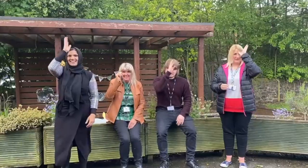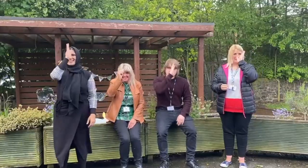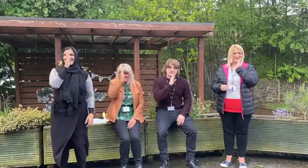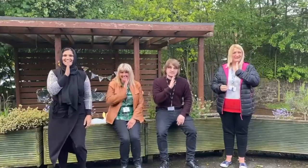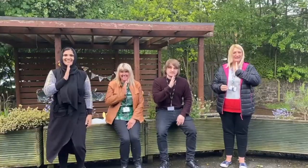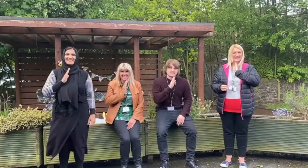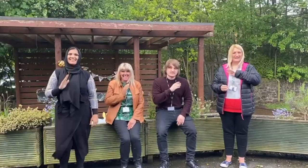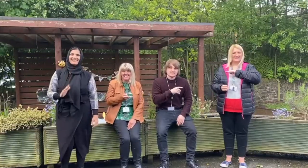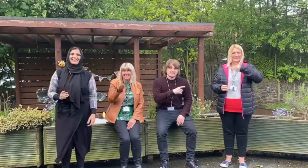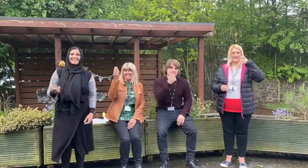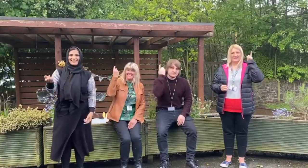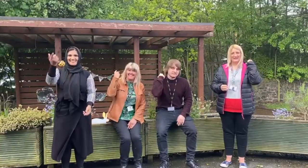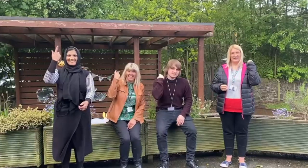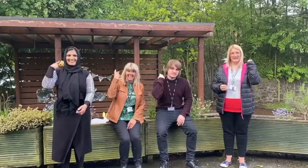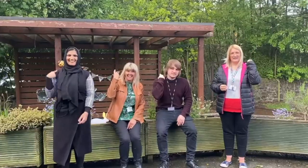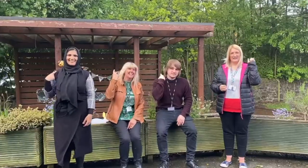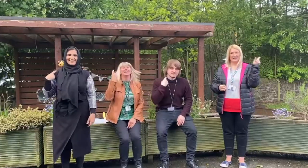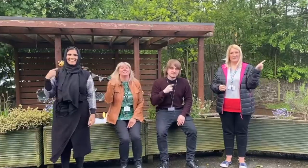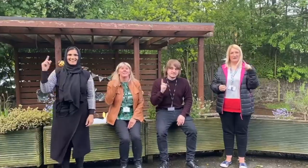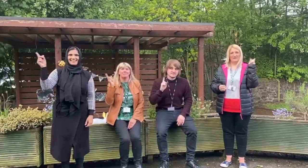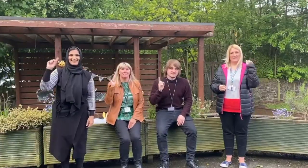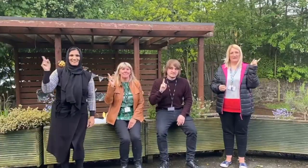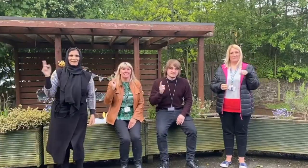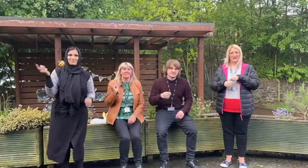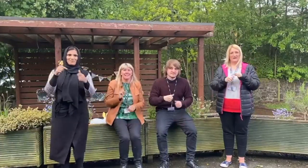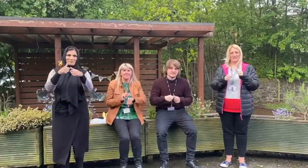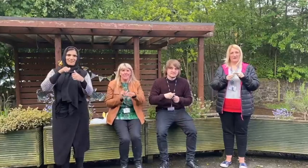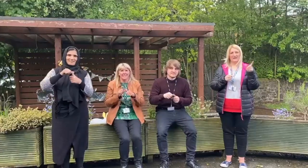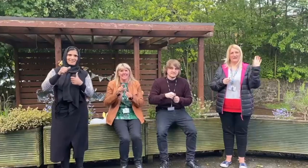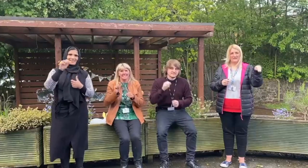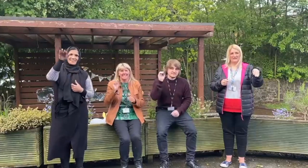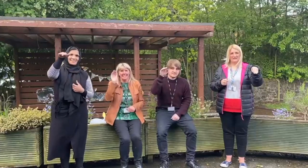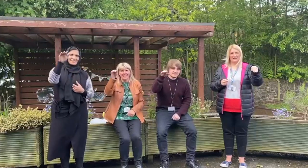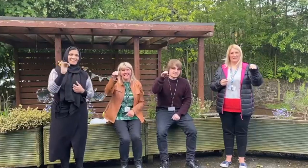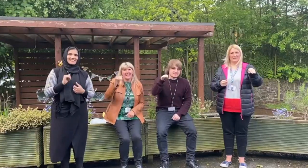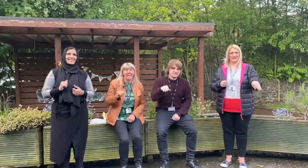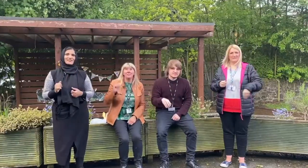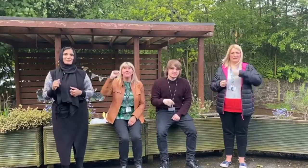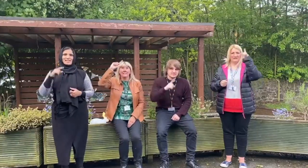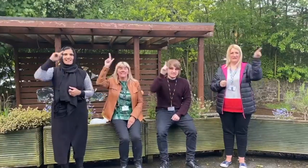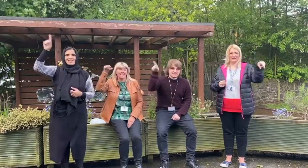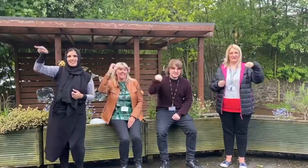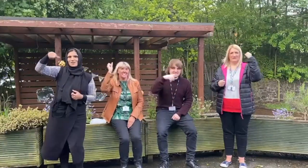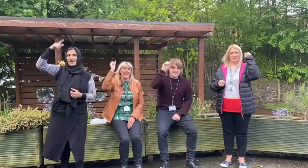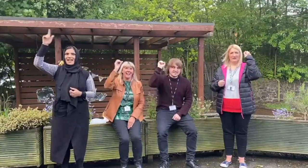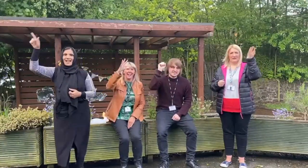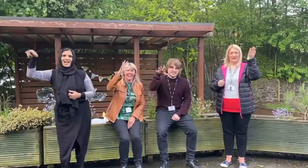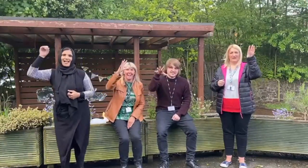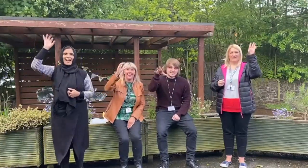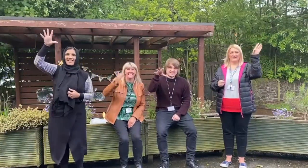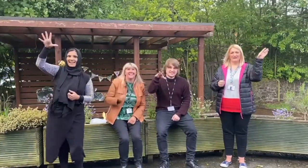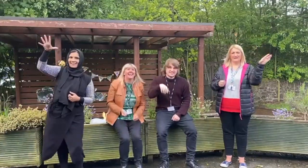I've been missing yesterday But what if there's a better place Cover me in sunshine